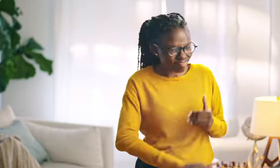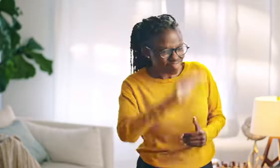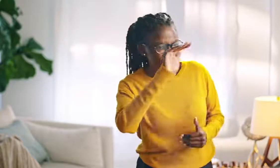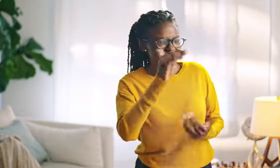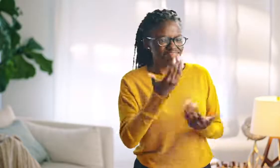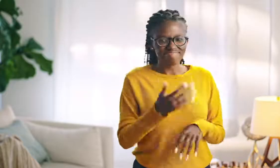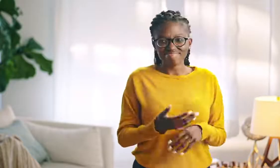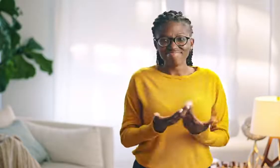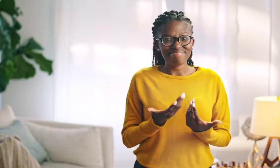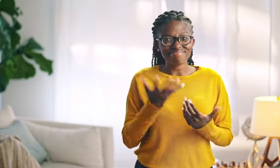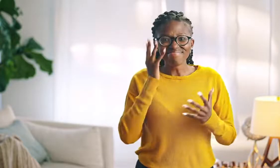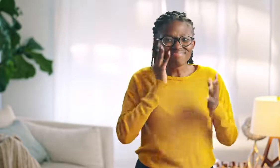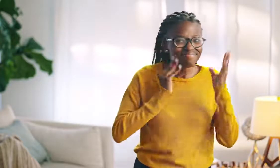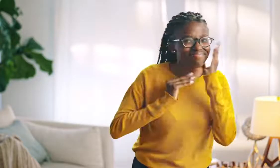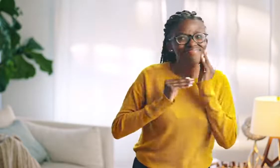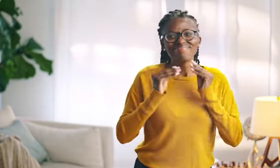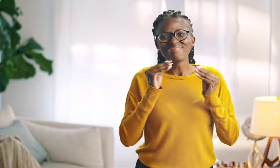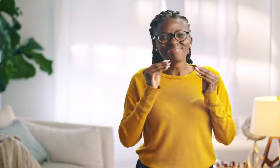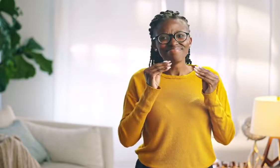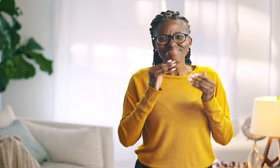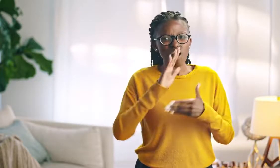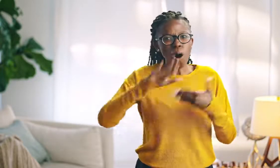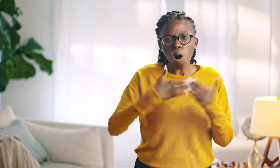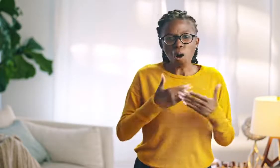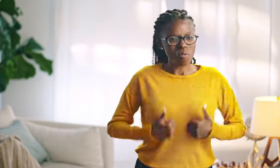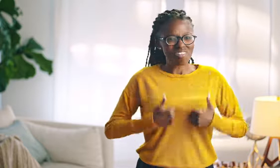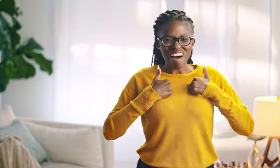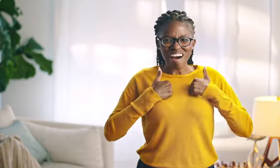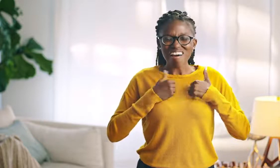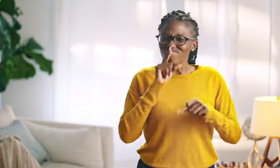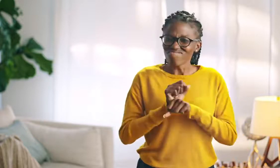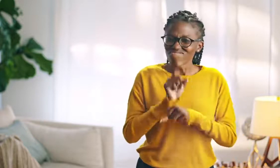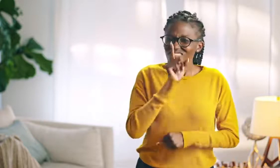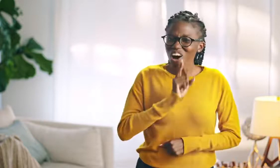That childhood experience and my whole life experience was a lonely one.